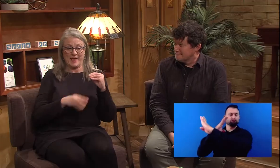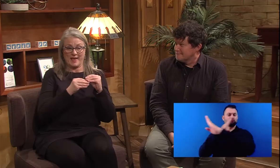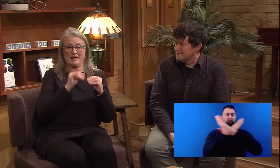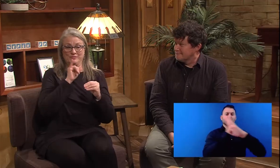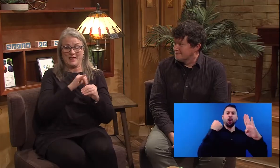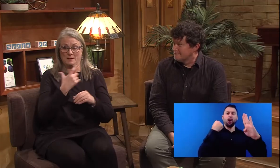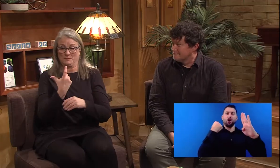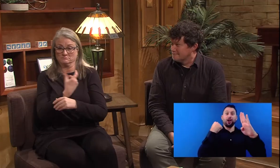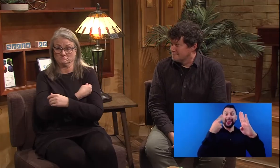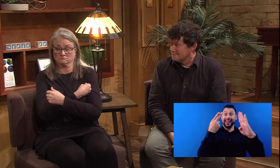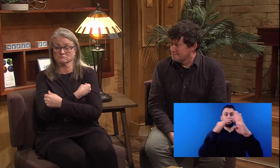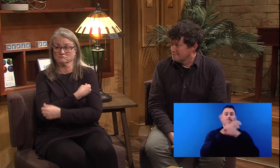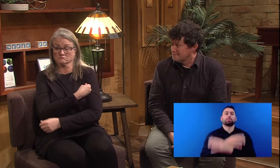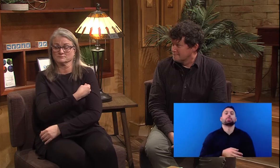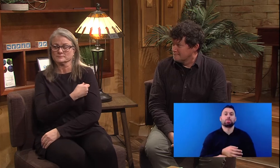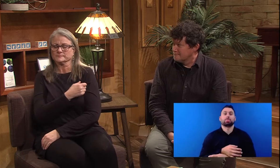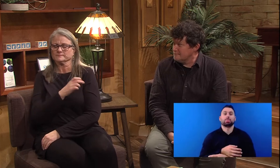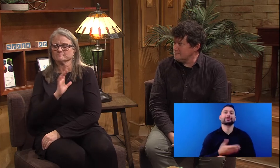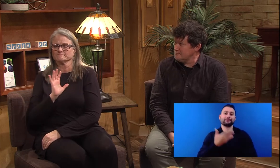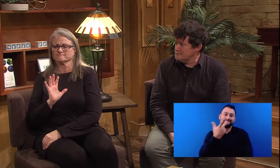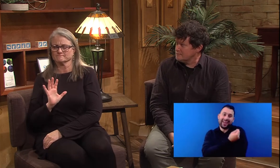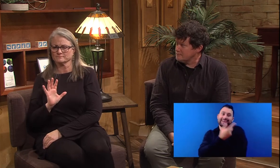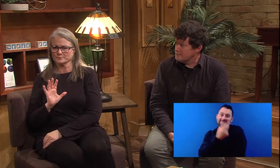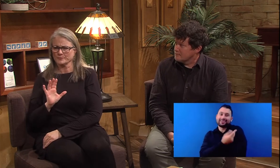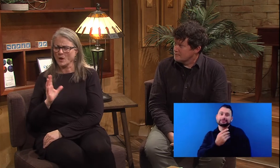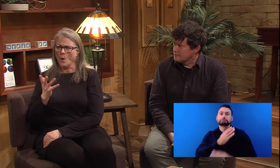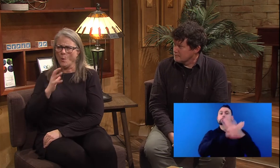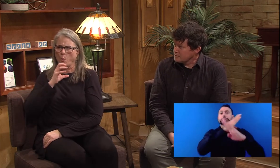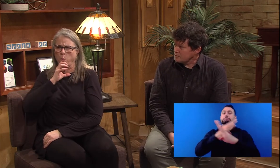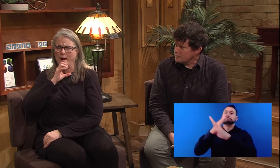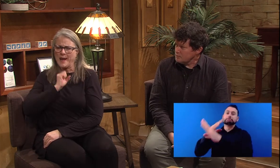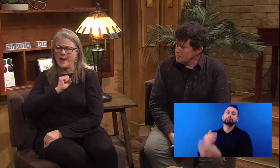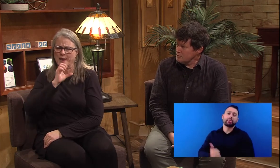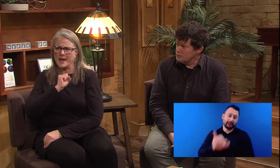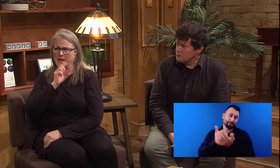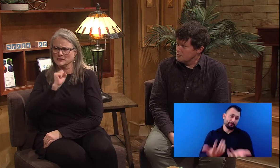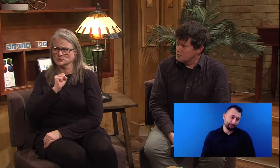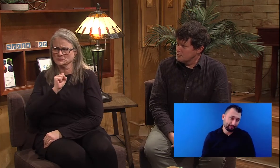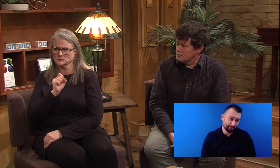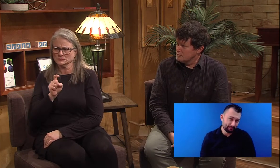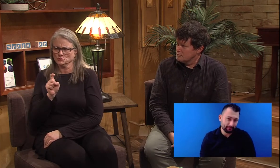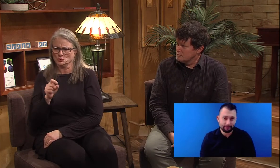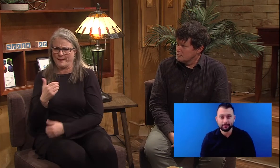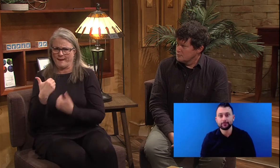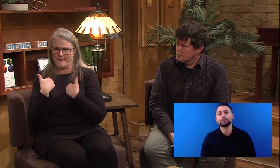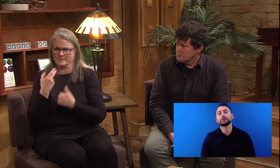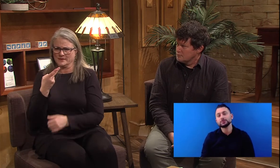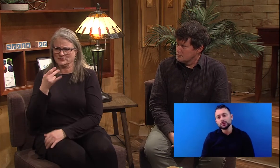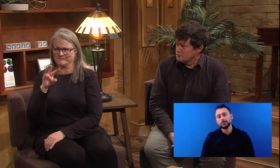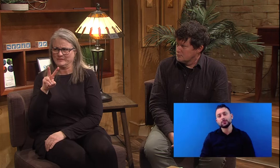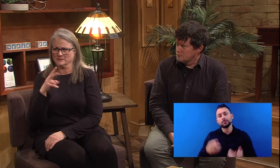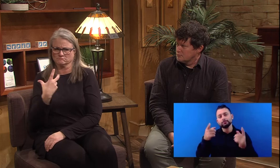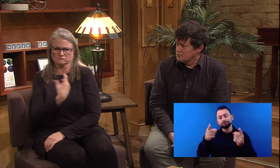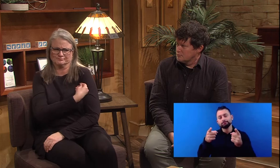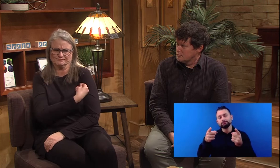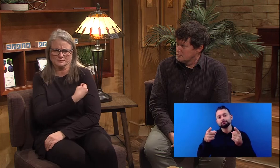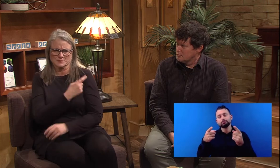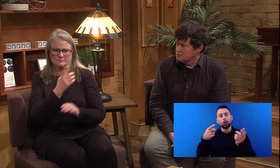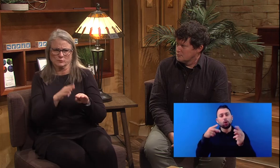I would like to add as well, when we look at the vaccines, what age should we